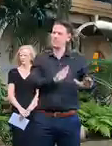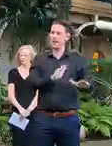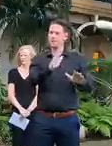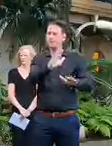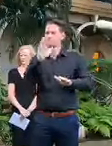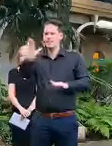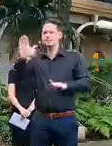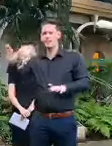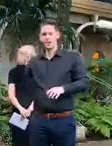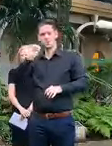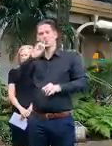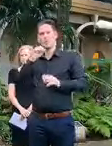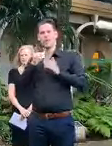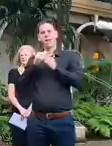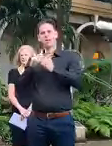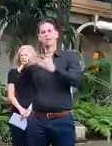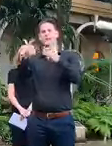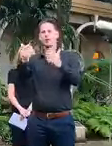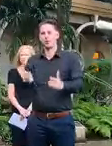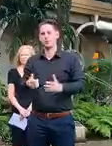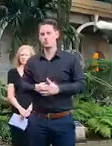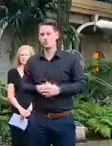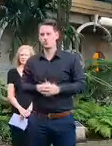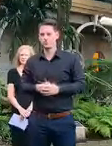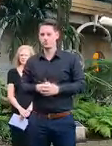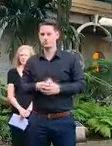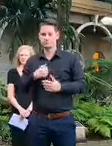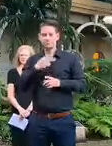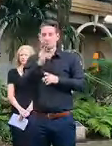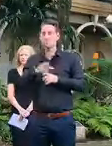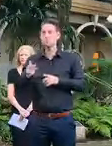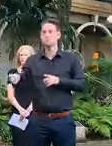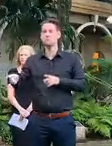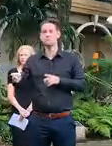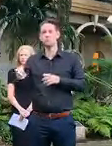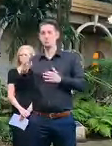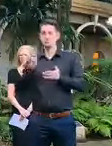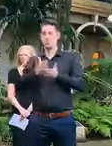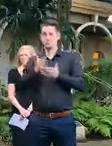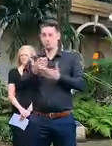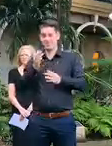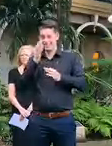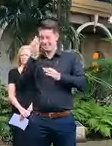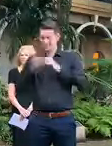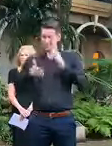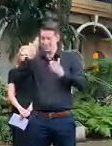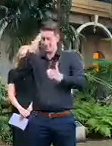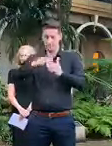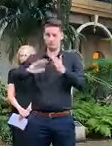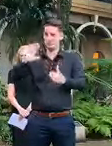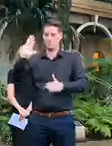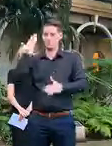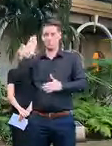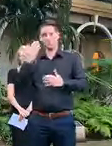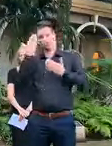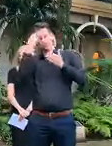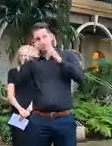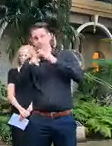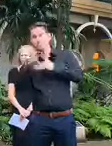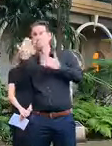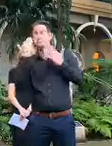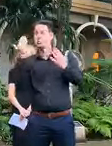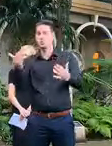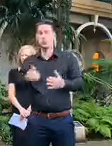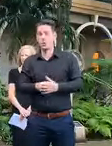As I've said time and time again, these are uncharted territories, uncharted waters, we